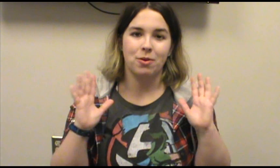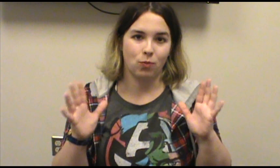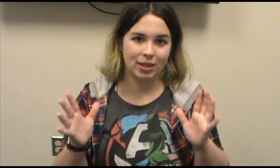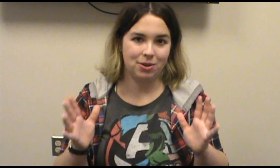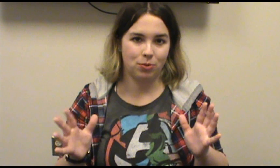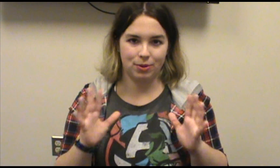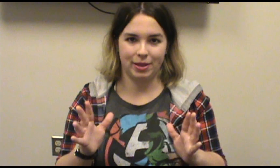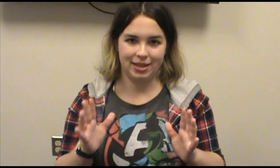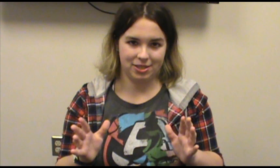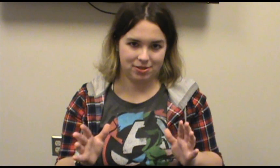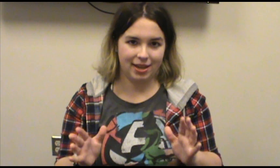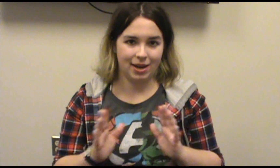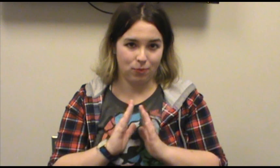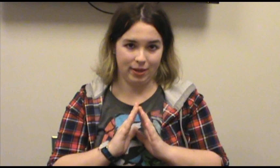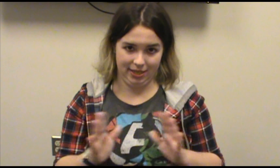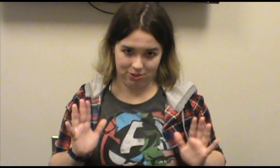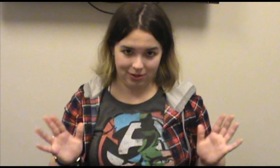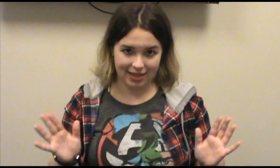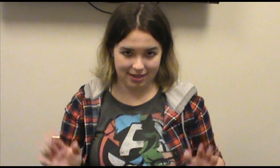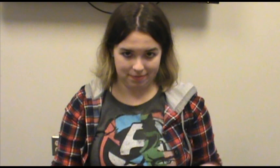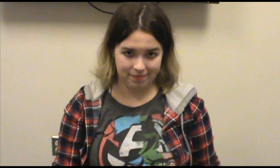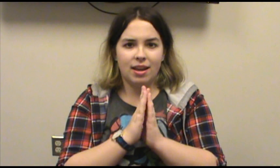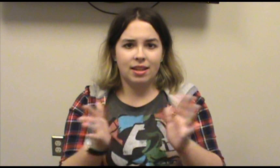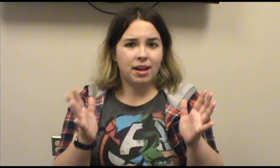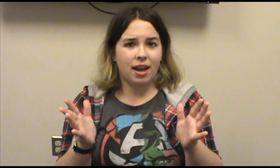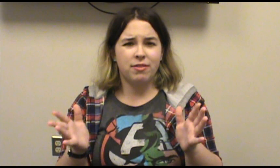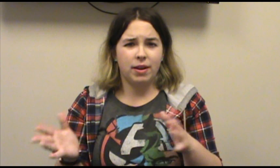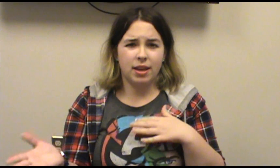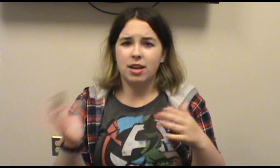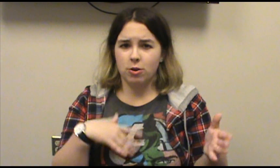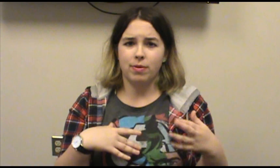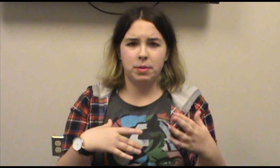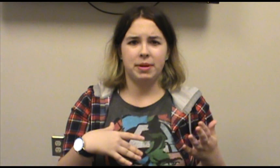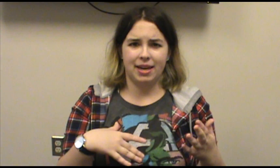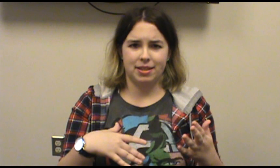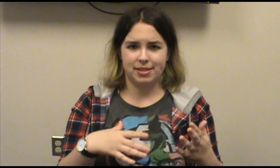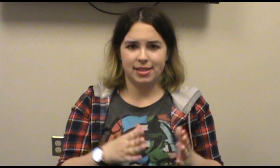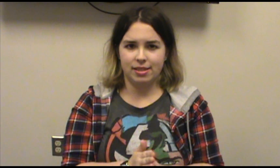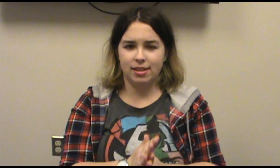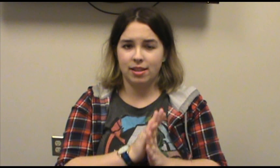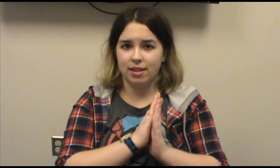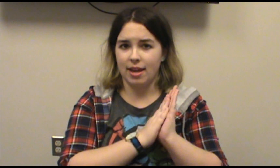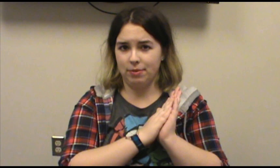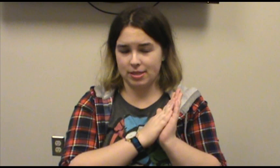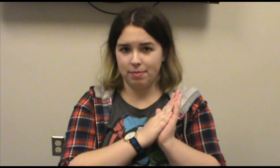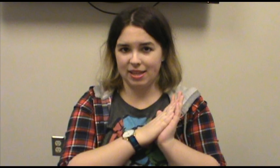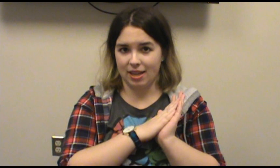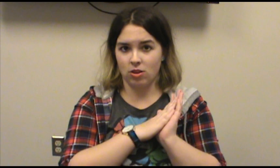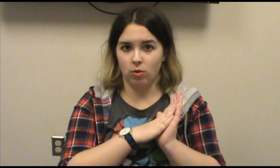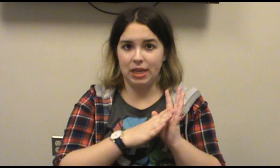really cool and really interesting and I really enjoyed that. And then I kind of felt like I knew from the beginning of the season that it was going to be, like, the only